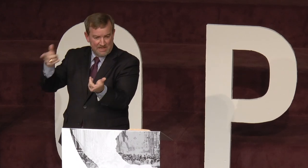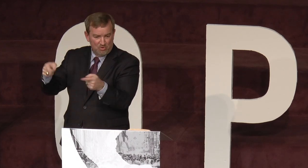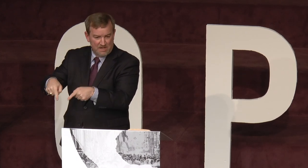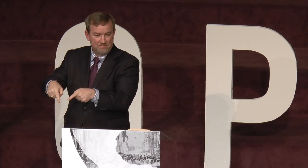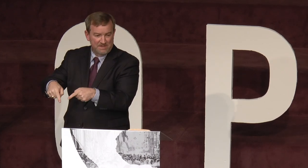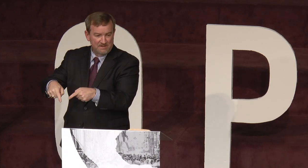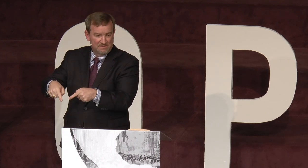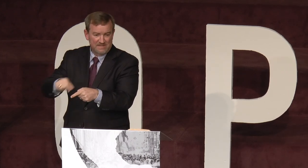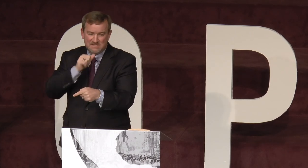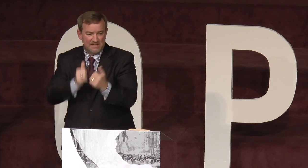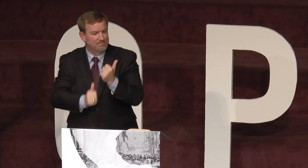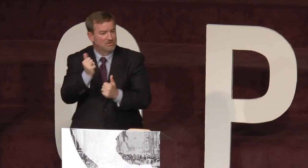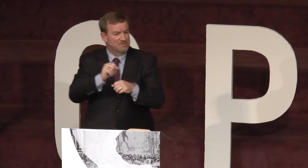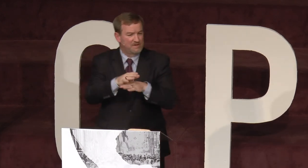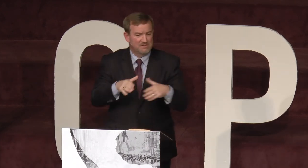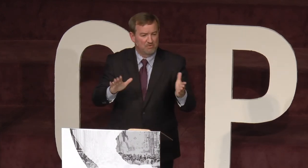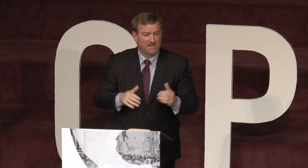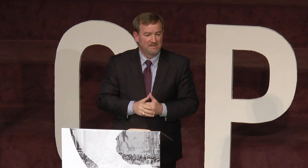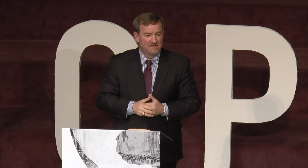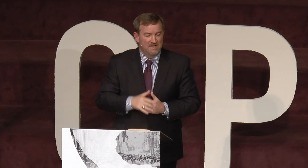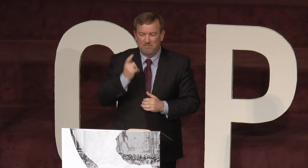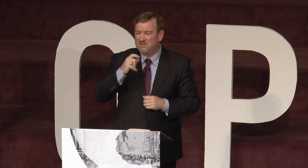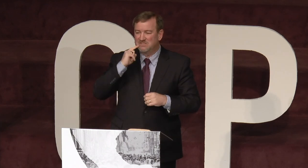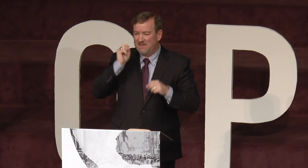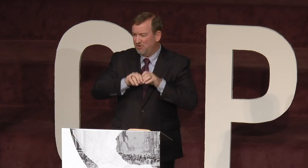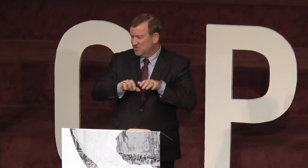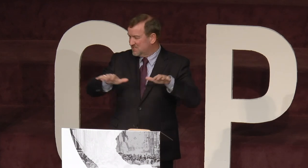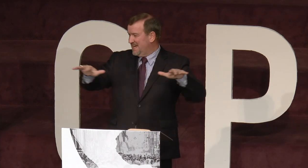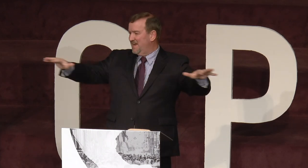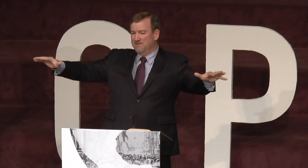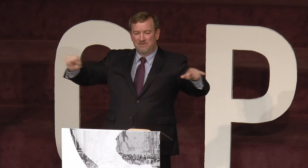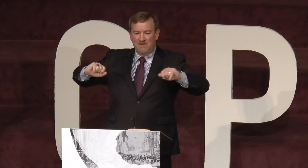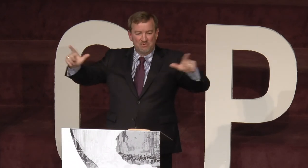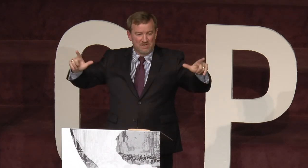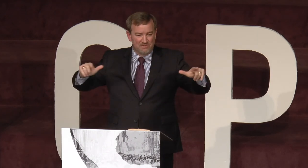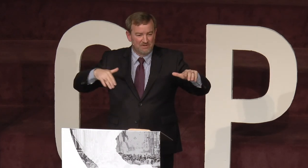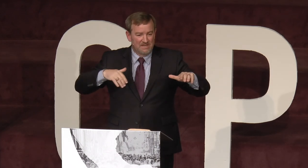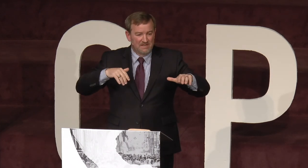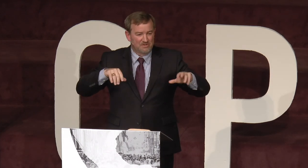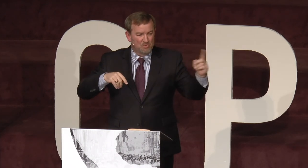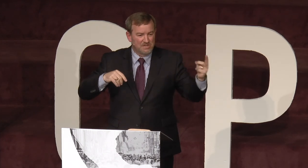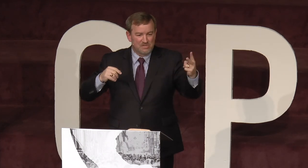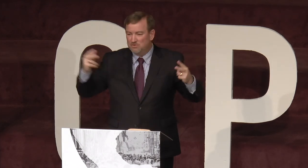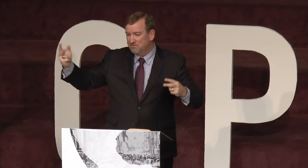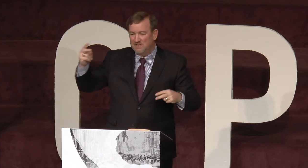they will come there. That's not the most effective way. Because deaf are just scattered. They're everywhere. There's one, two, three,